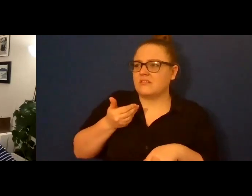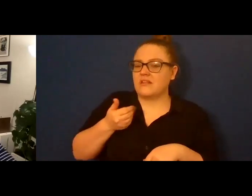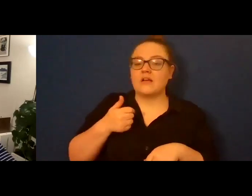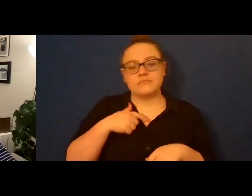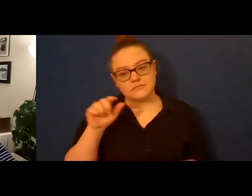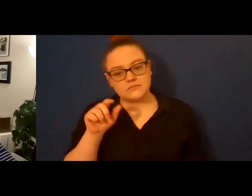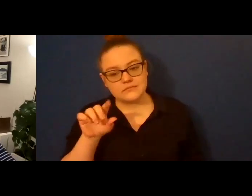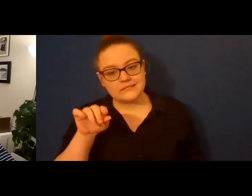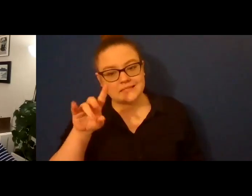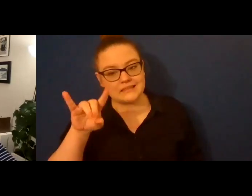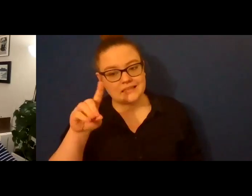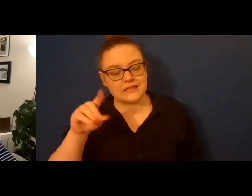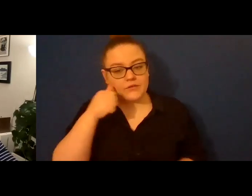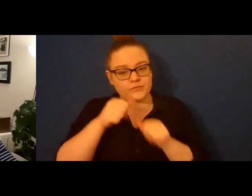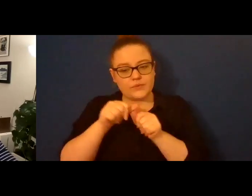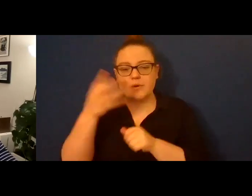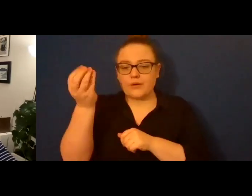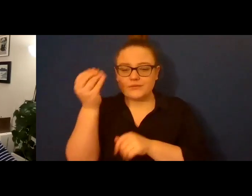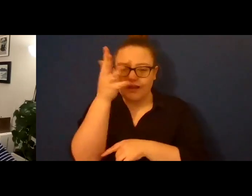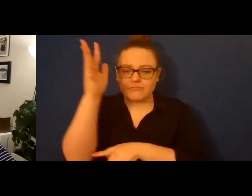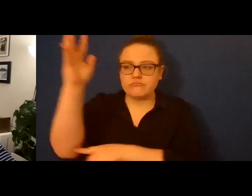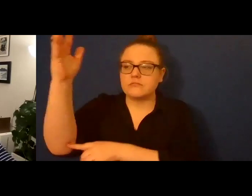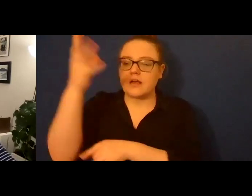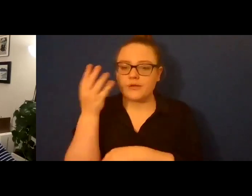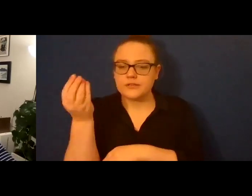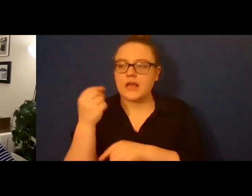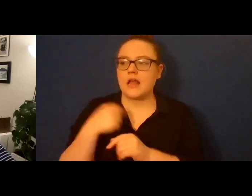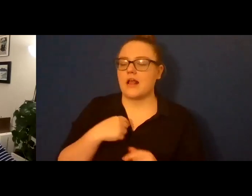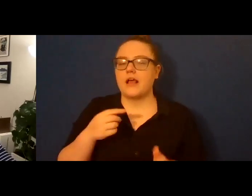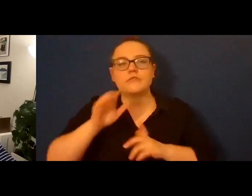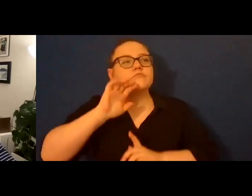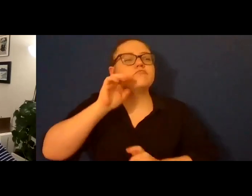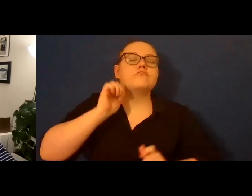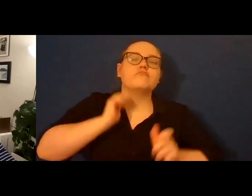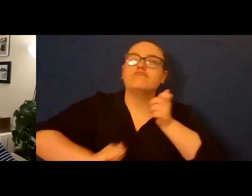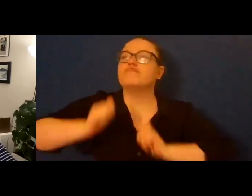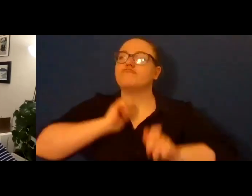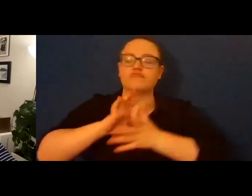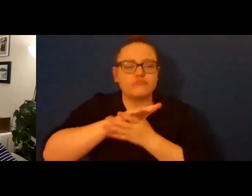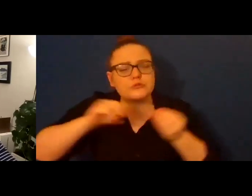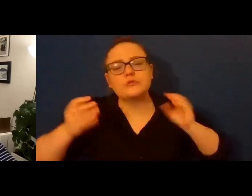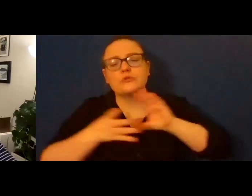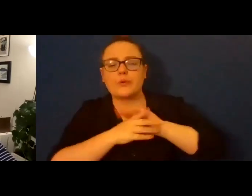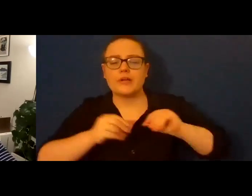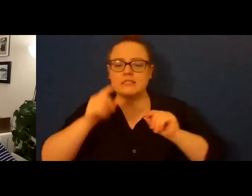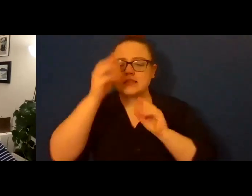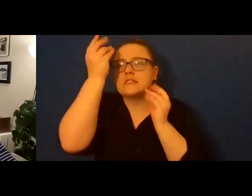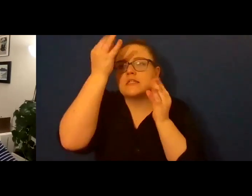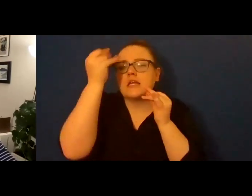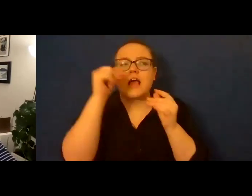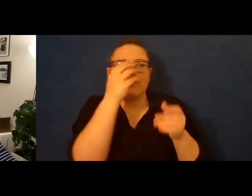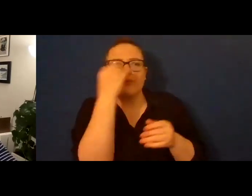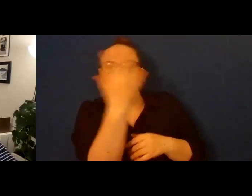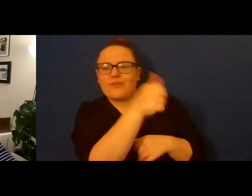house, I had beaten my chest, acted out my own invented stories without a thought to how another's gaze might see me. I was covered in